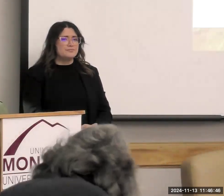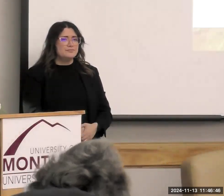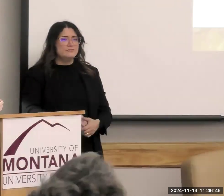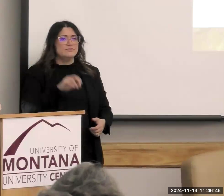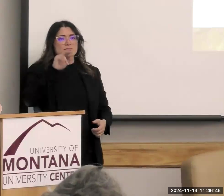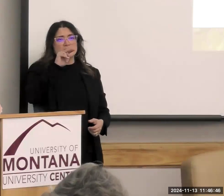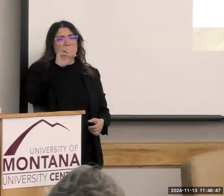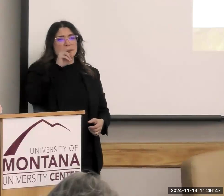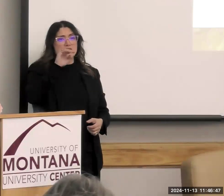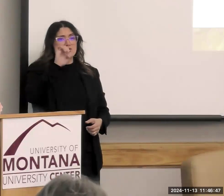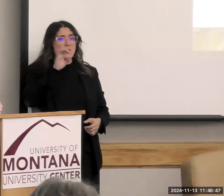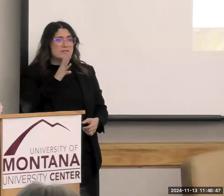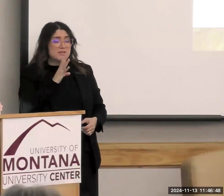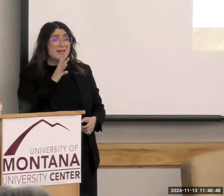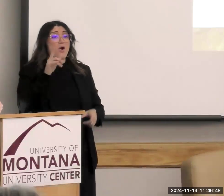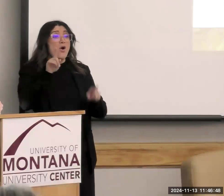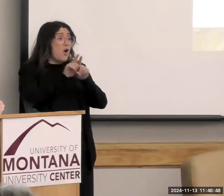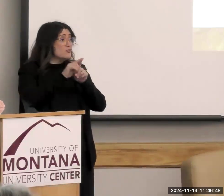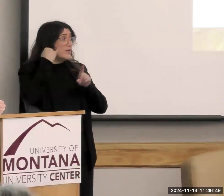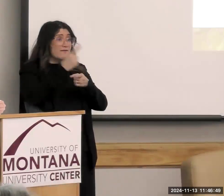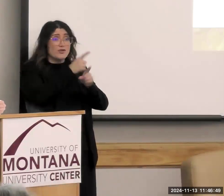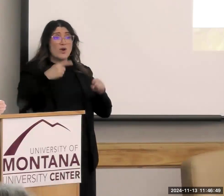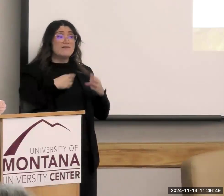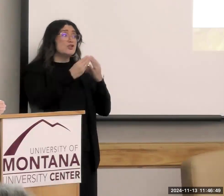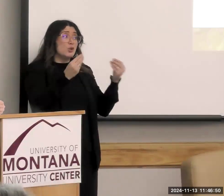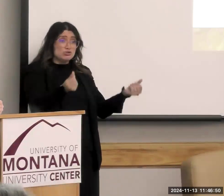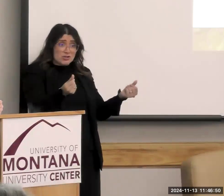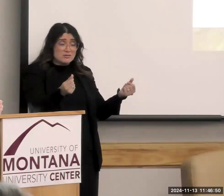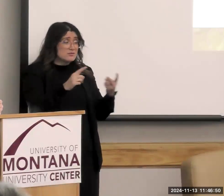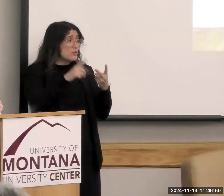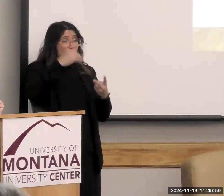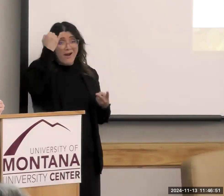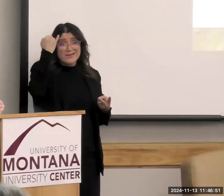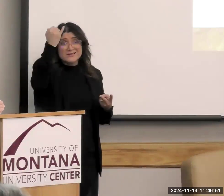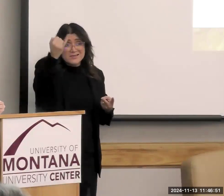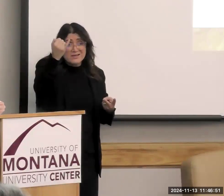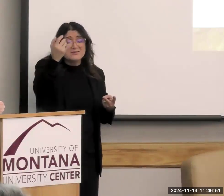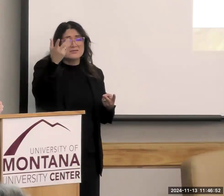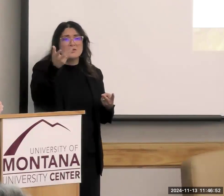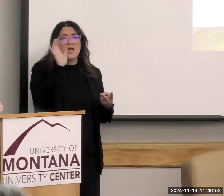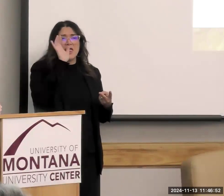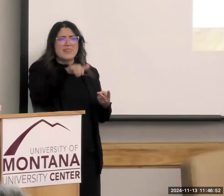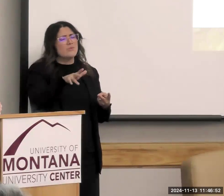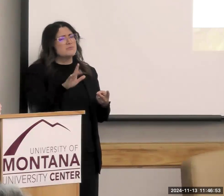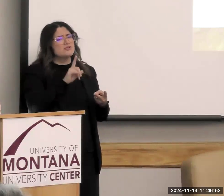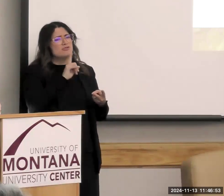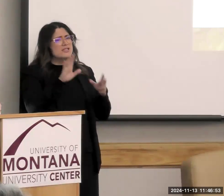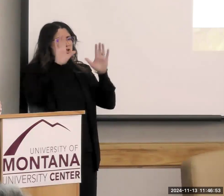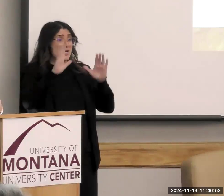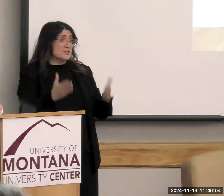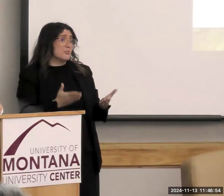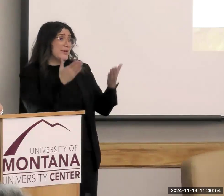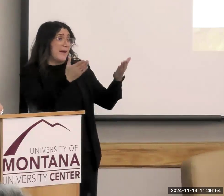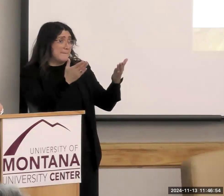Also, if you have solutions to some of these problems or ideas for solutions, those would be really good to bring up. And I'm